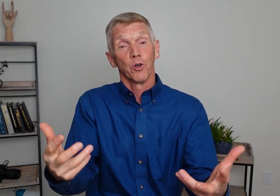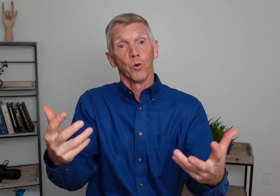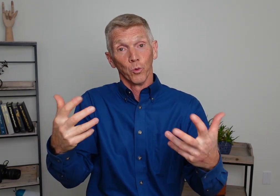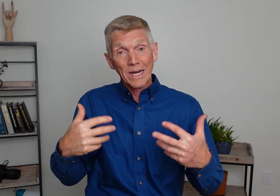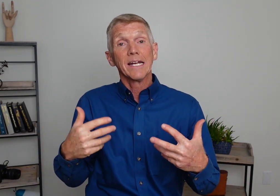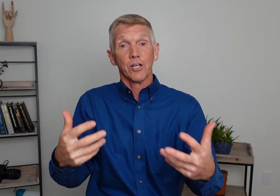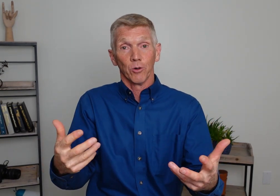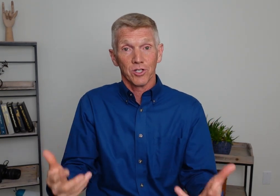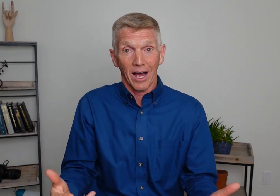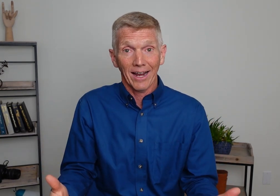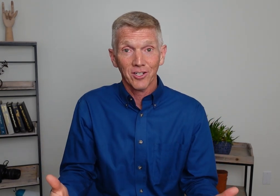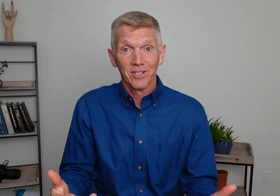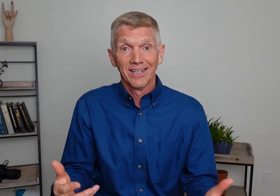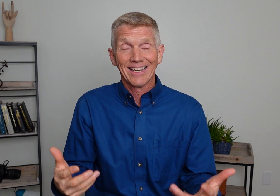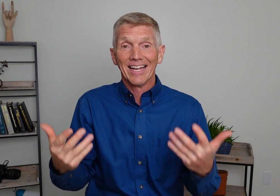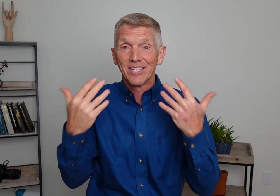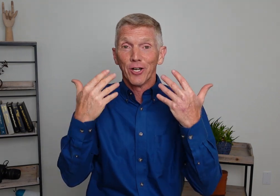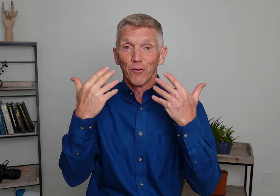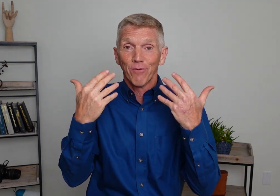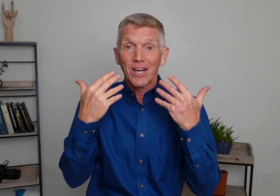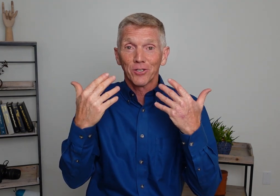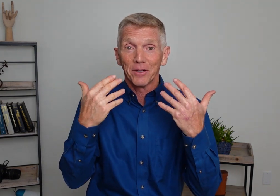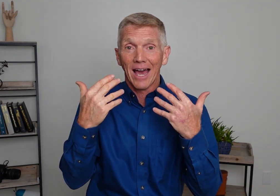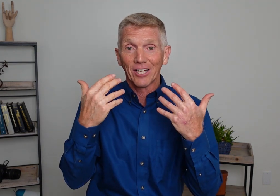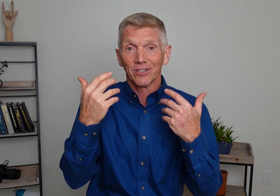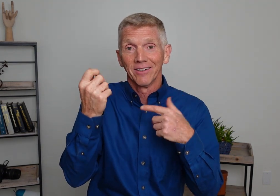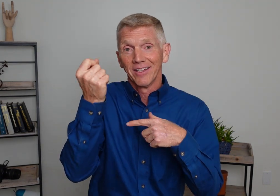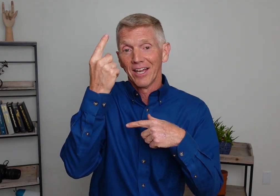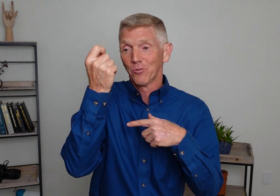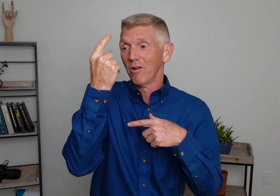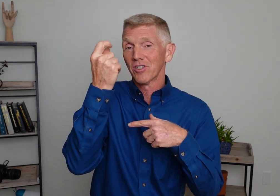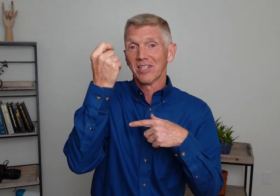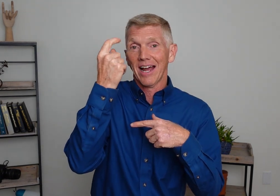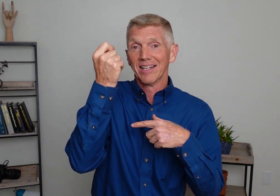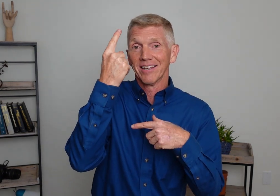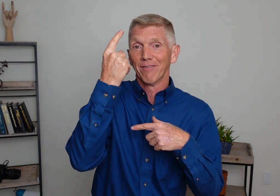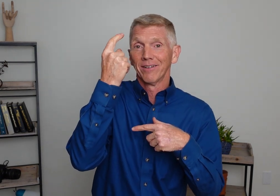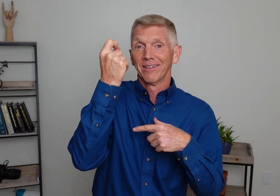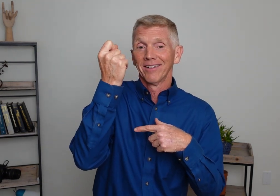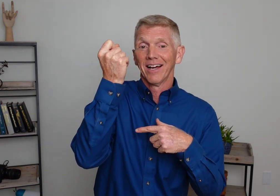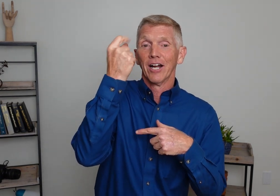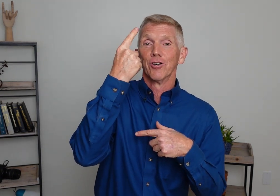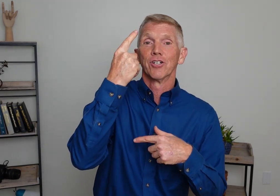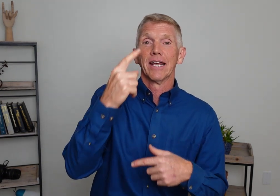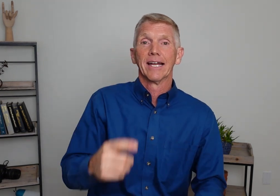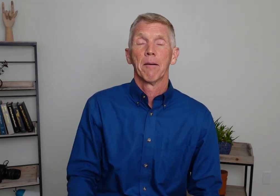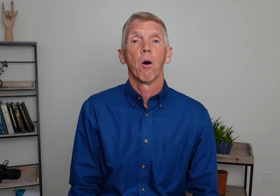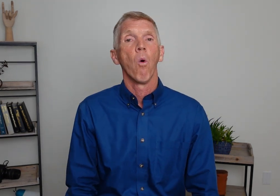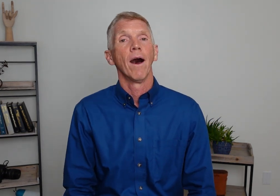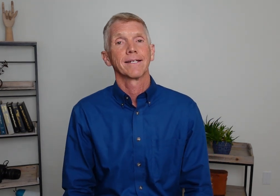reading your signs can see your facial reaction as well as the sign itself. Understand. How about want?